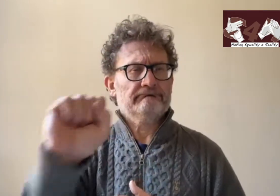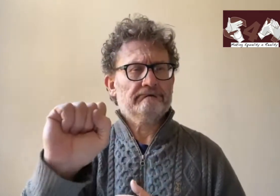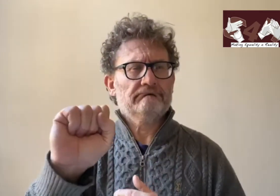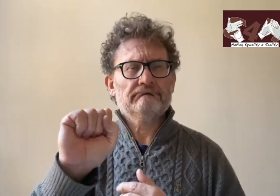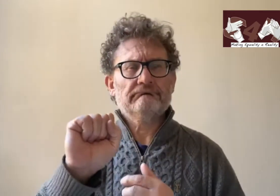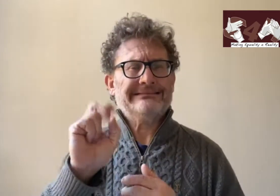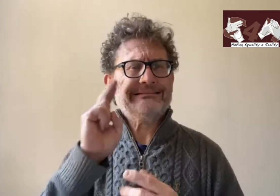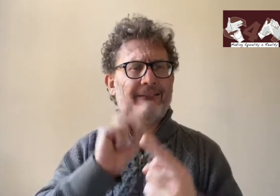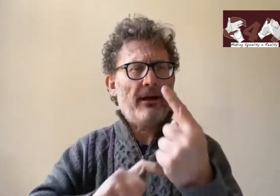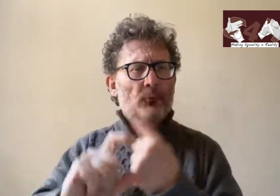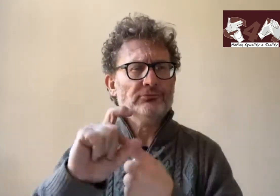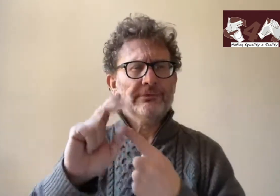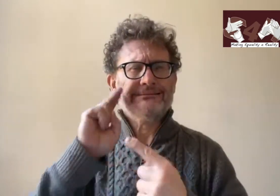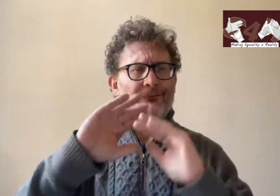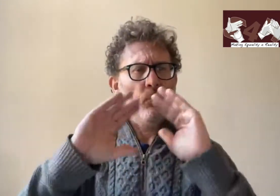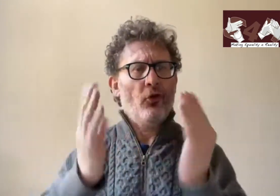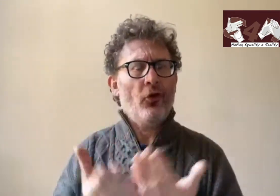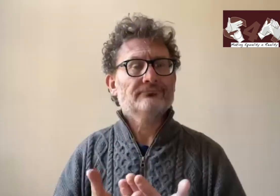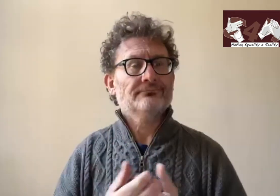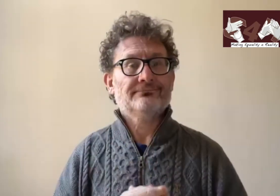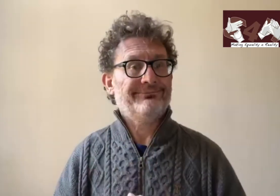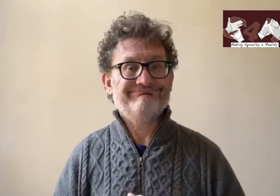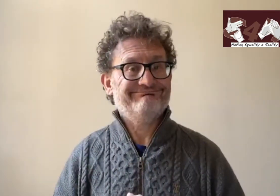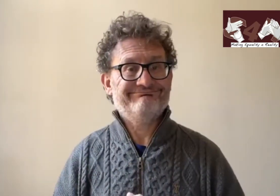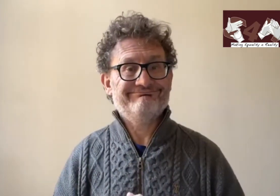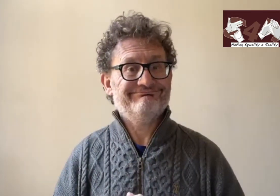understand the deaf community and the deaf world.